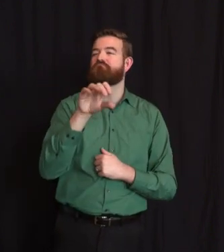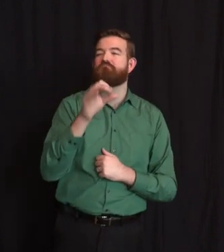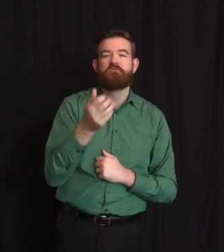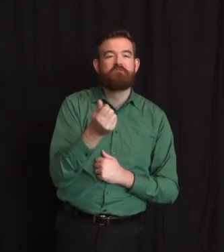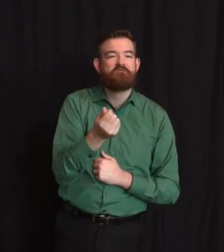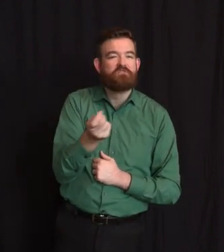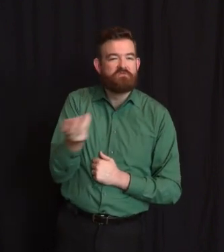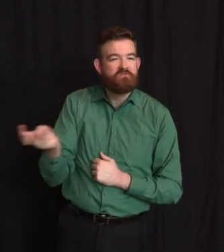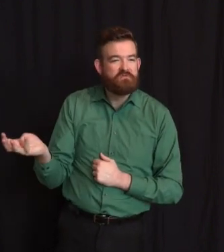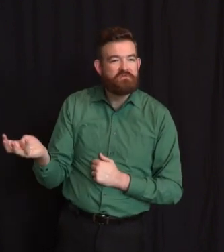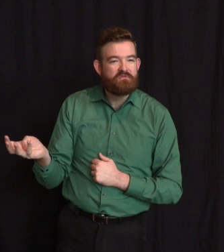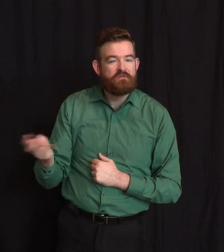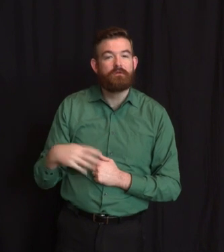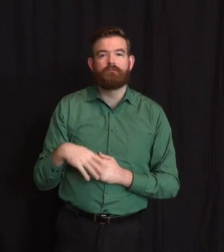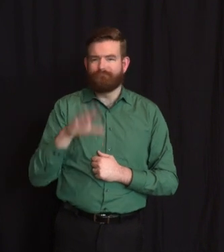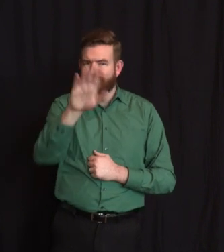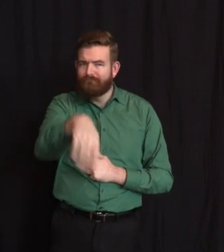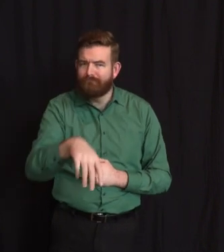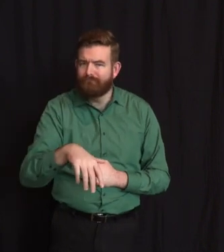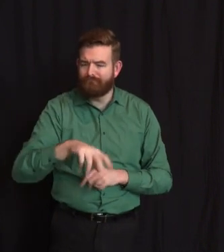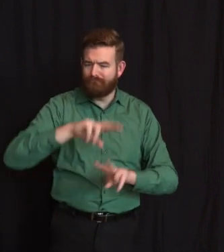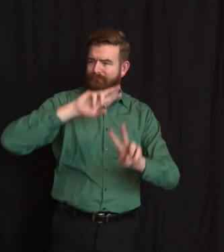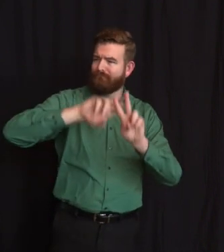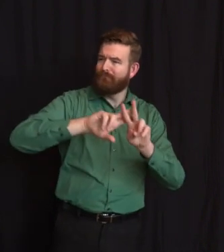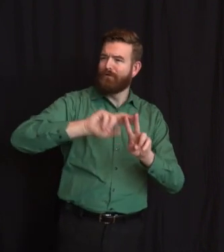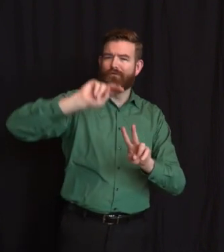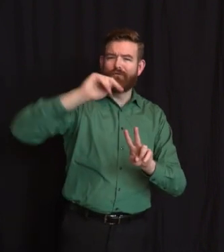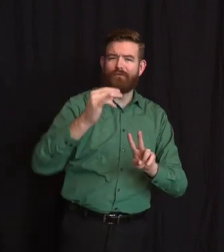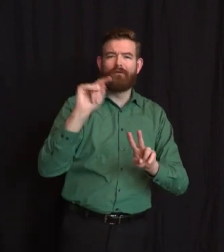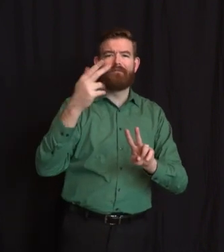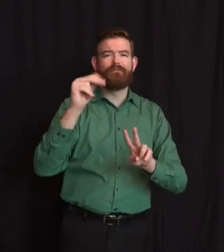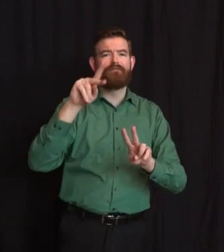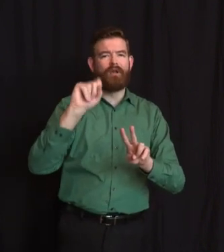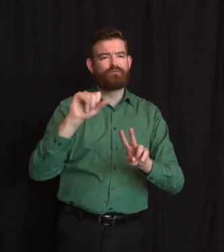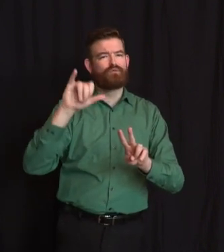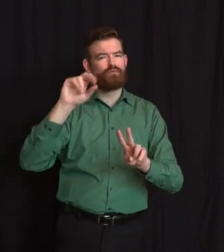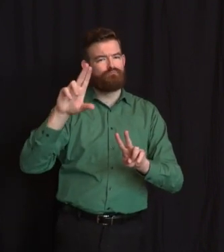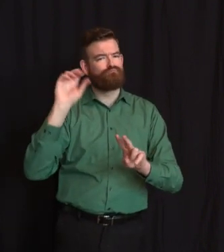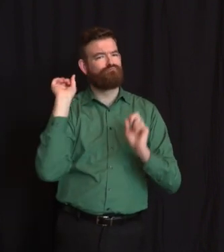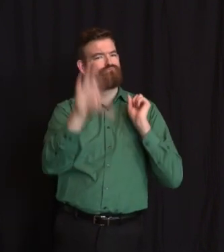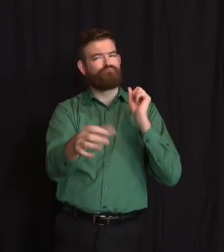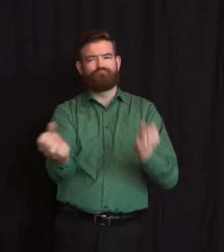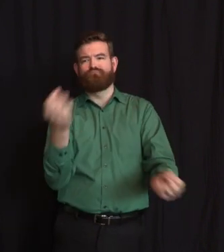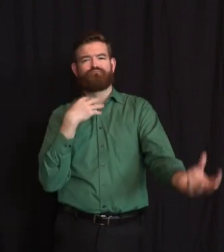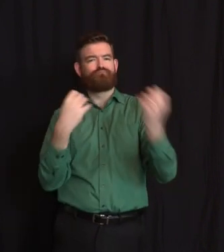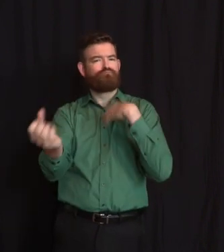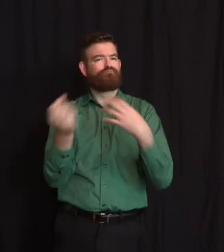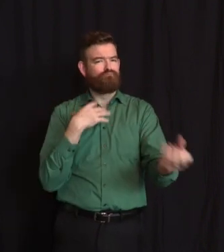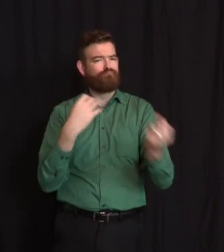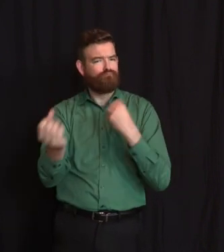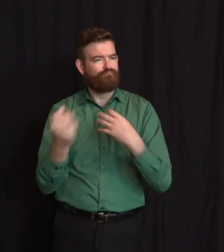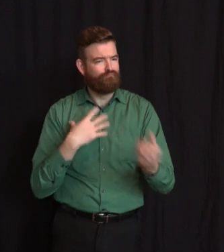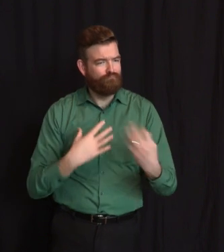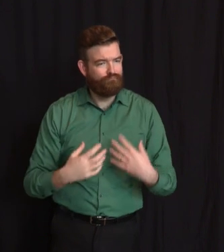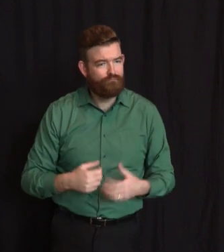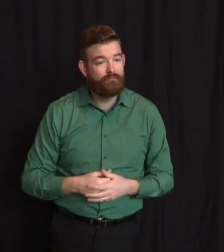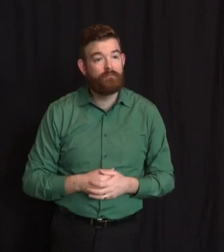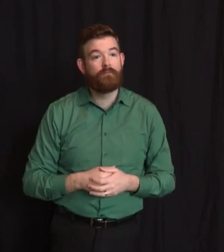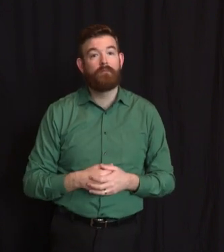hashtag NJThanksYou. And each one has been a little bright spot during our days. Please keep sharing your stories.